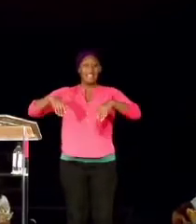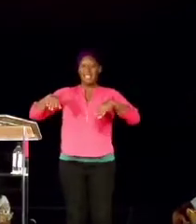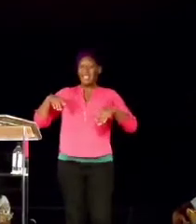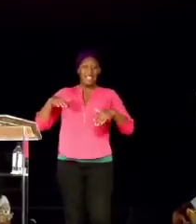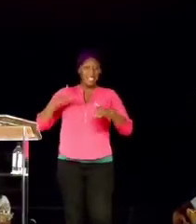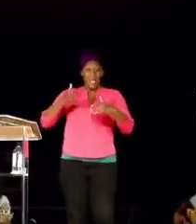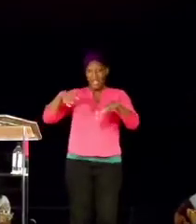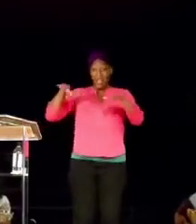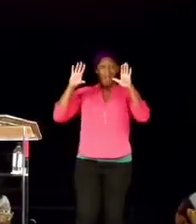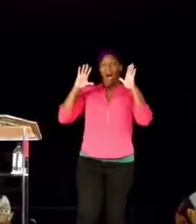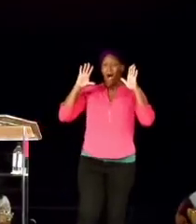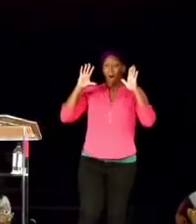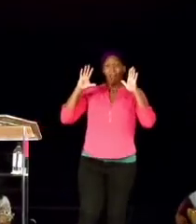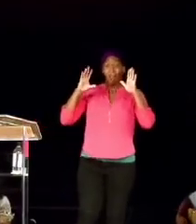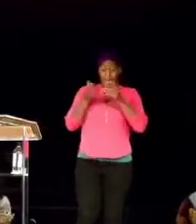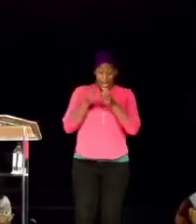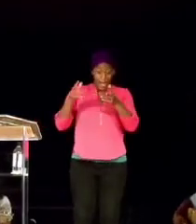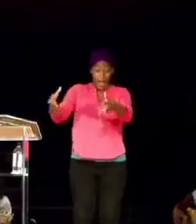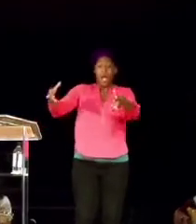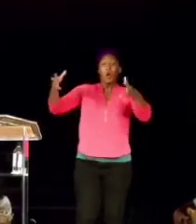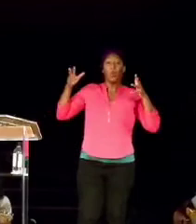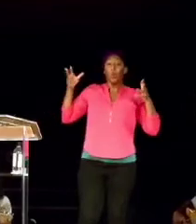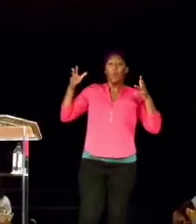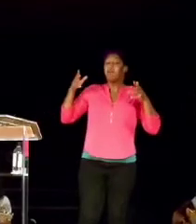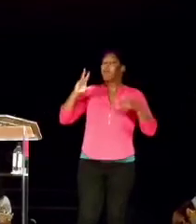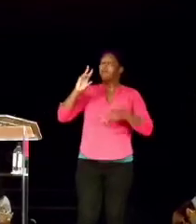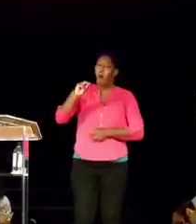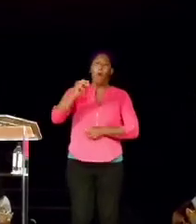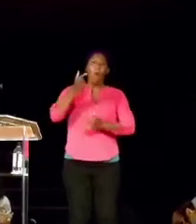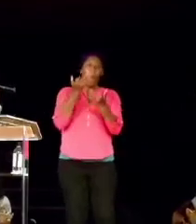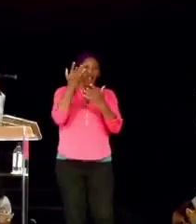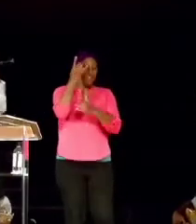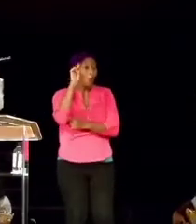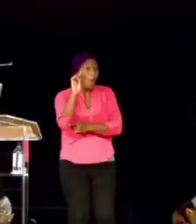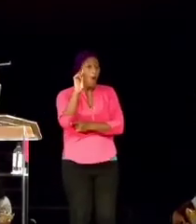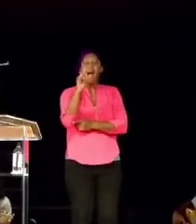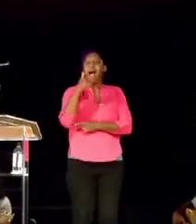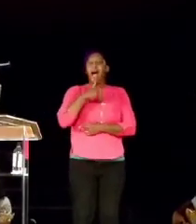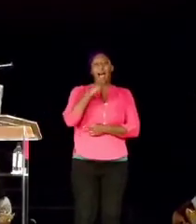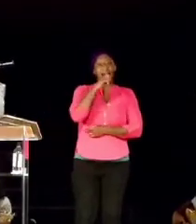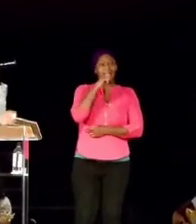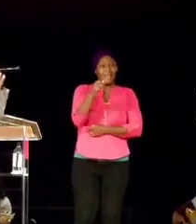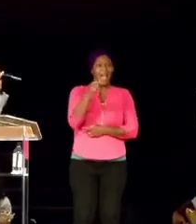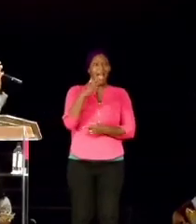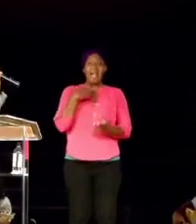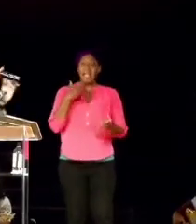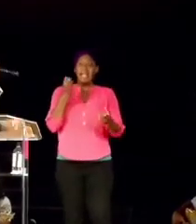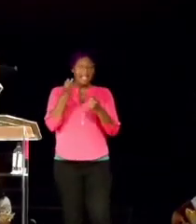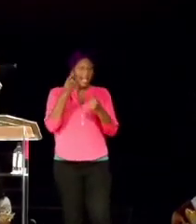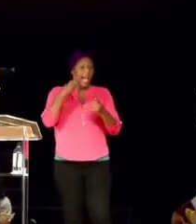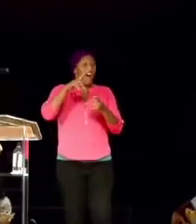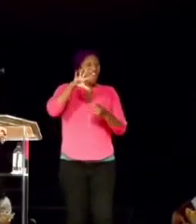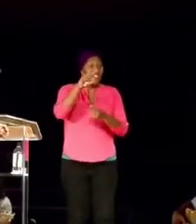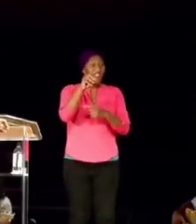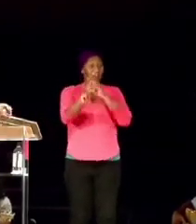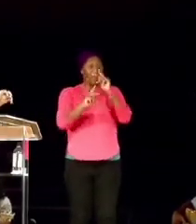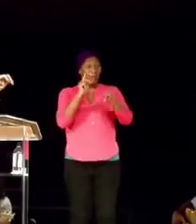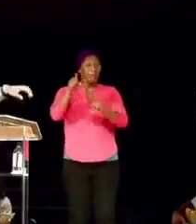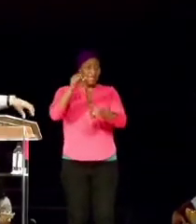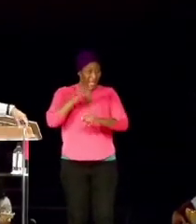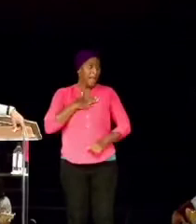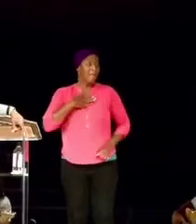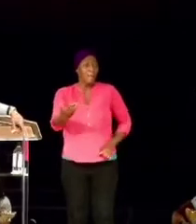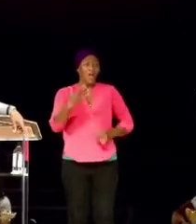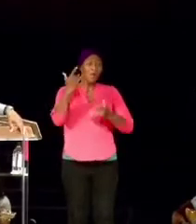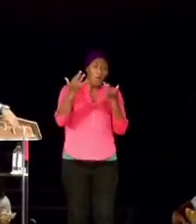but wait on it. I ain't got my 50 yet. I need 50 people that can say,